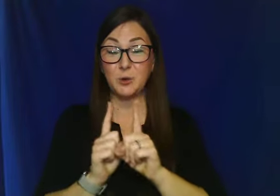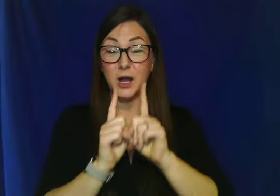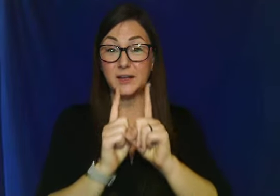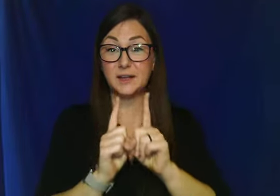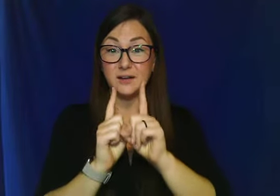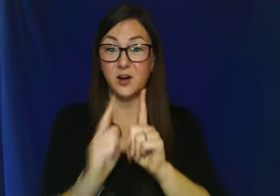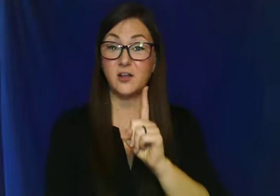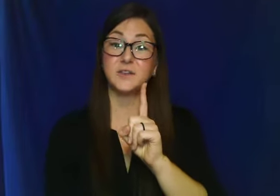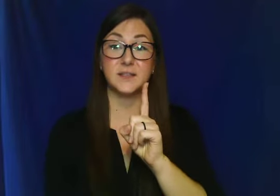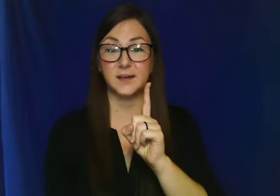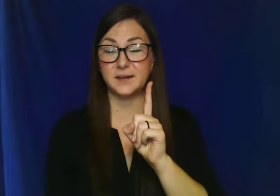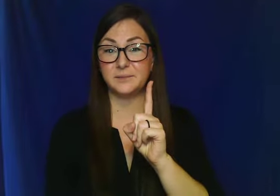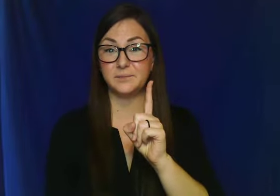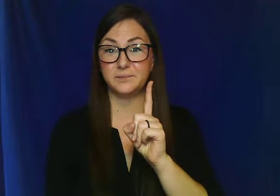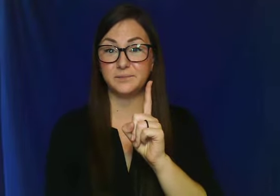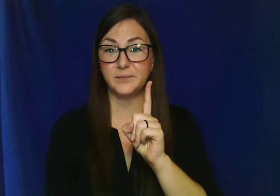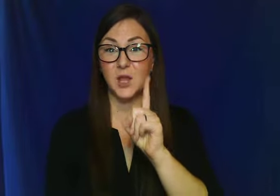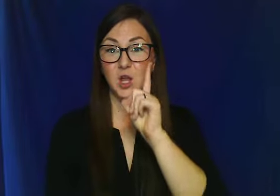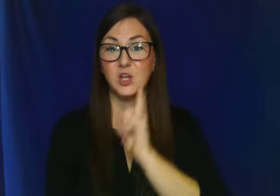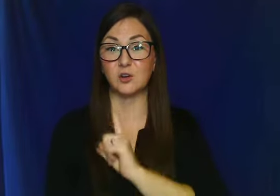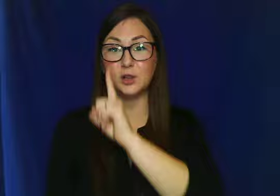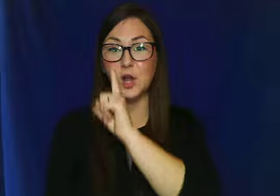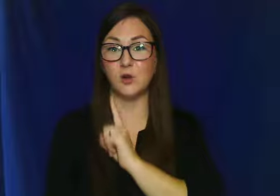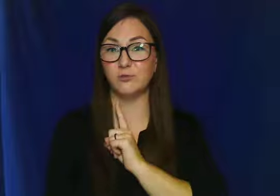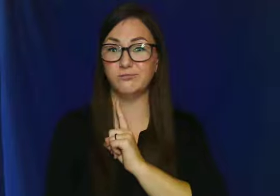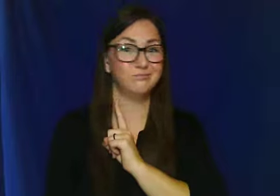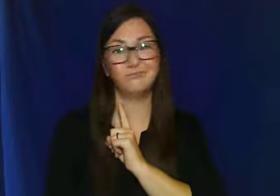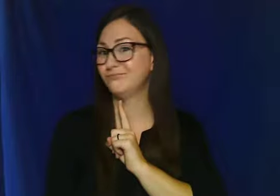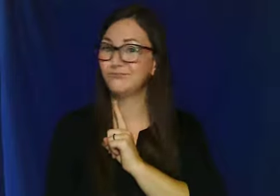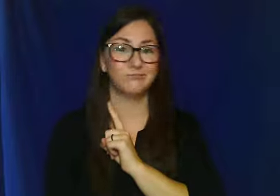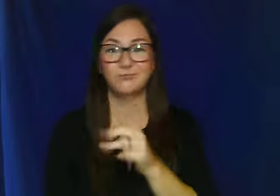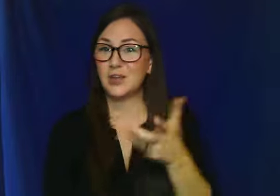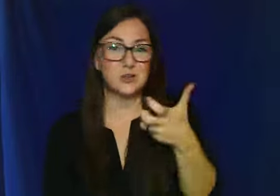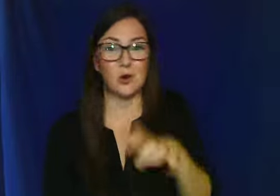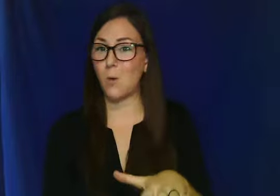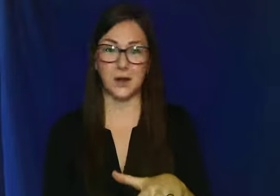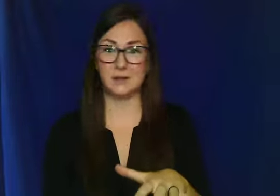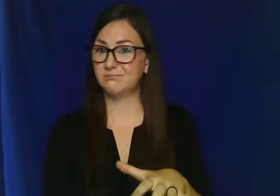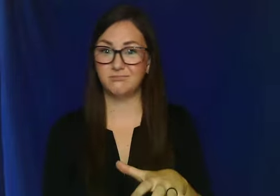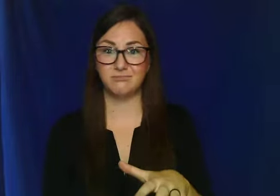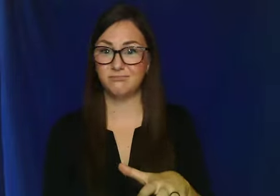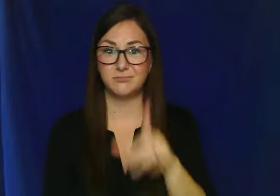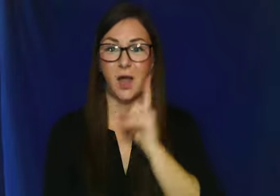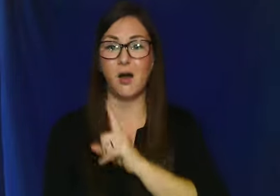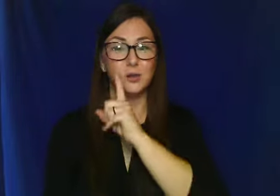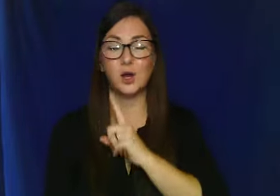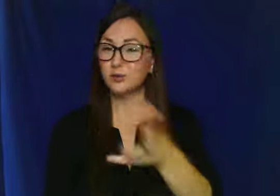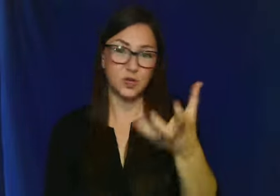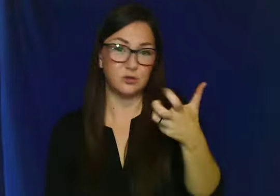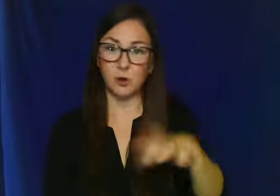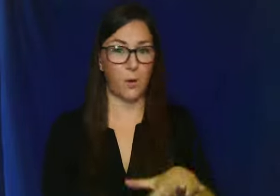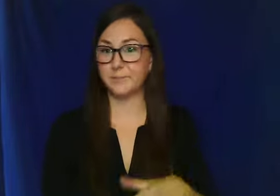walking and all of a sudden, you're alone. You don't want it. Alone, you don't want.